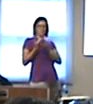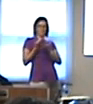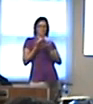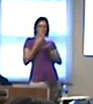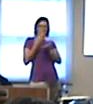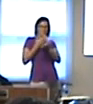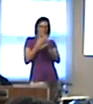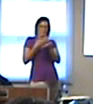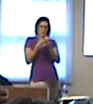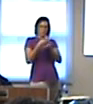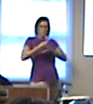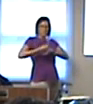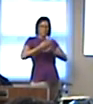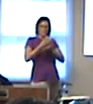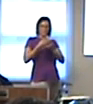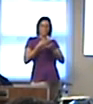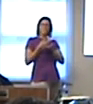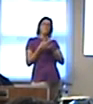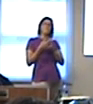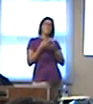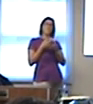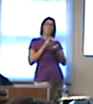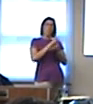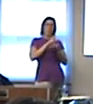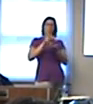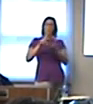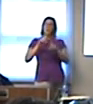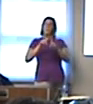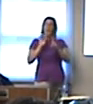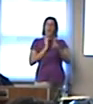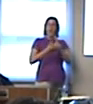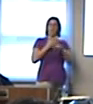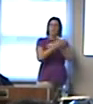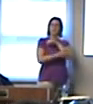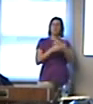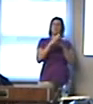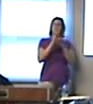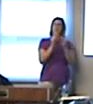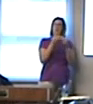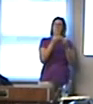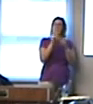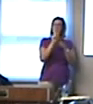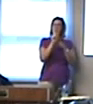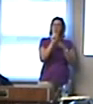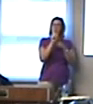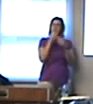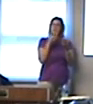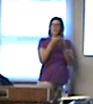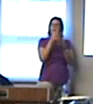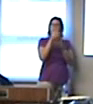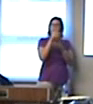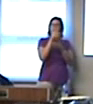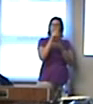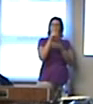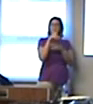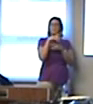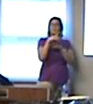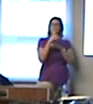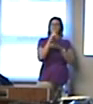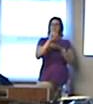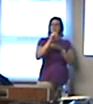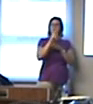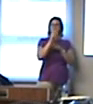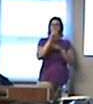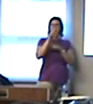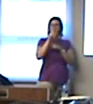Education. And our Regional Office of Education in Sagamon, in the county, is located there on Dirksen by the Juvenile Detention Center. So the money